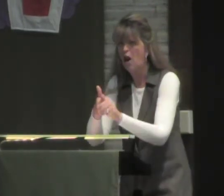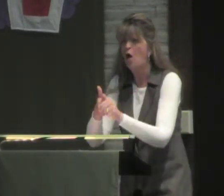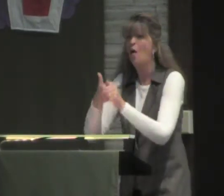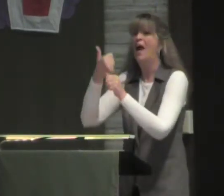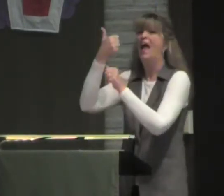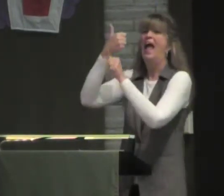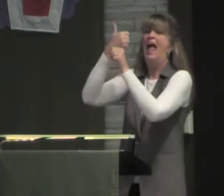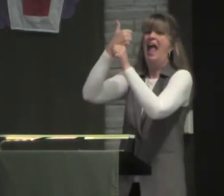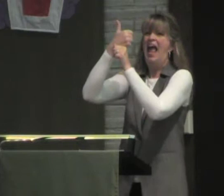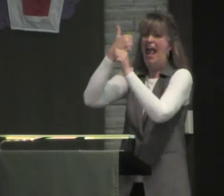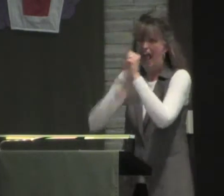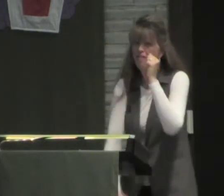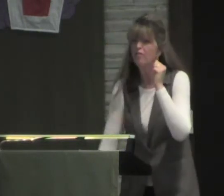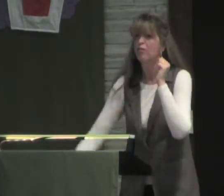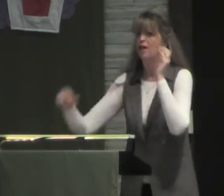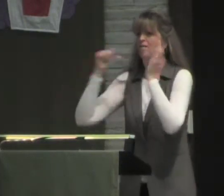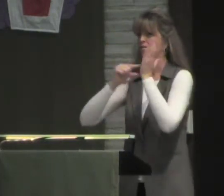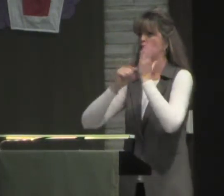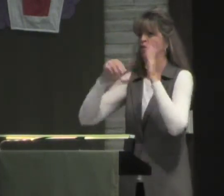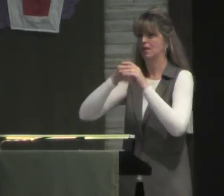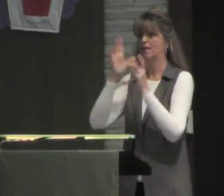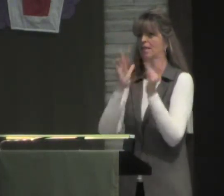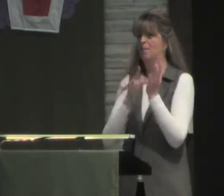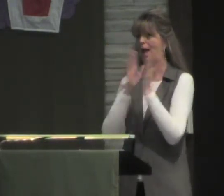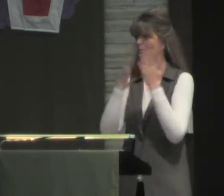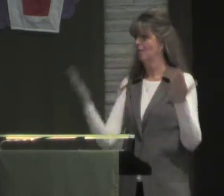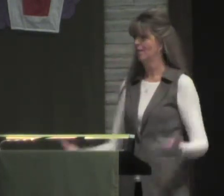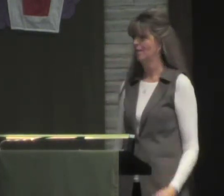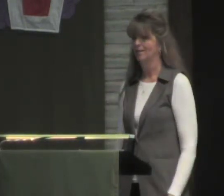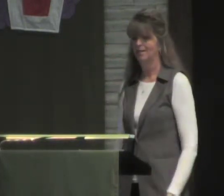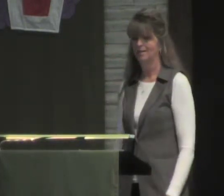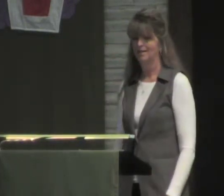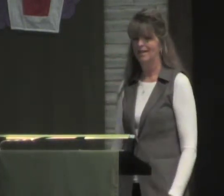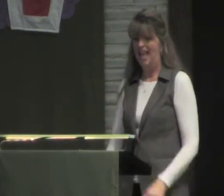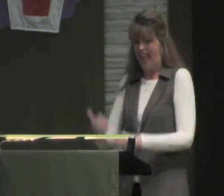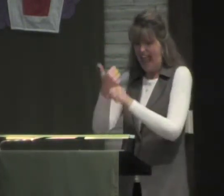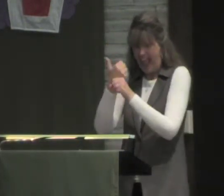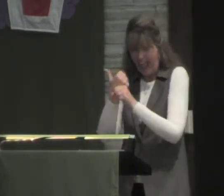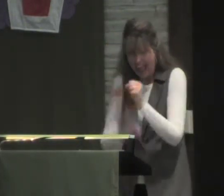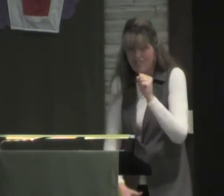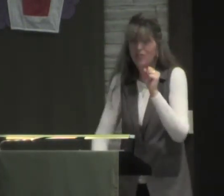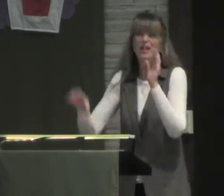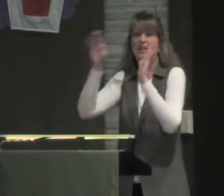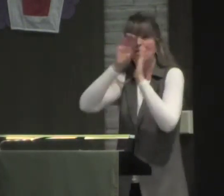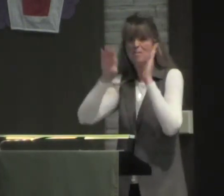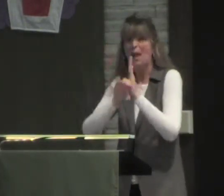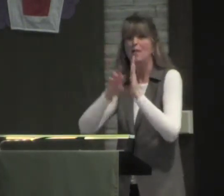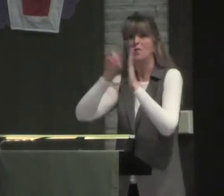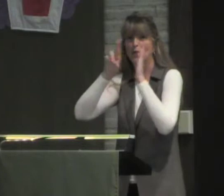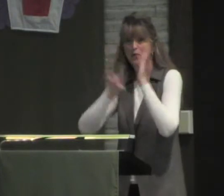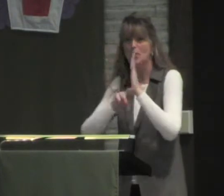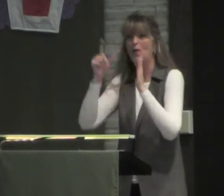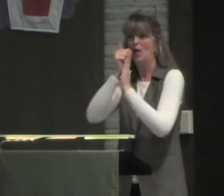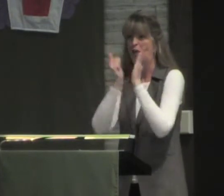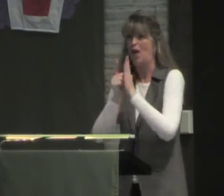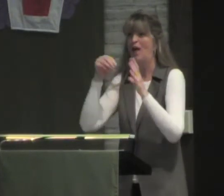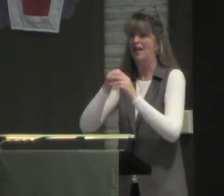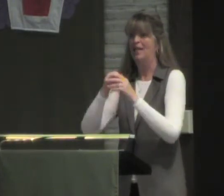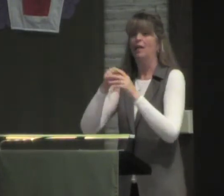going to spend a year of his life trying to follow every single commandment of the